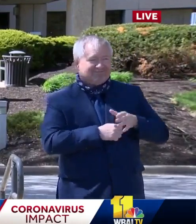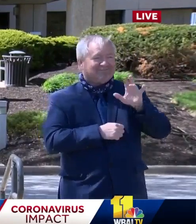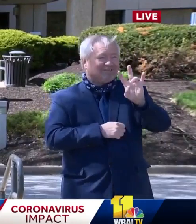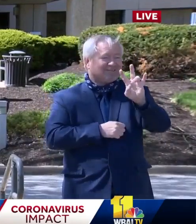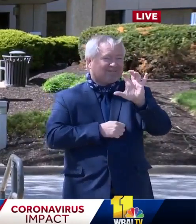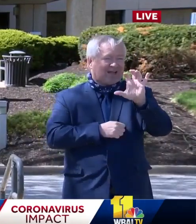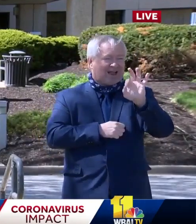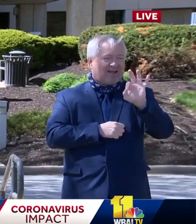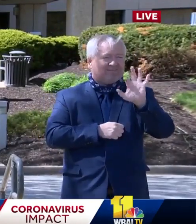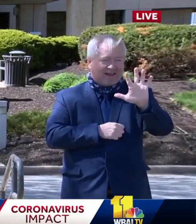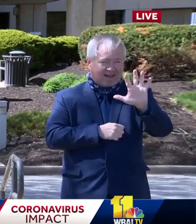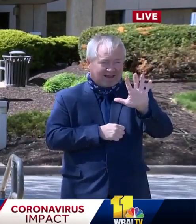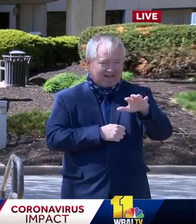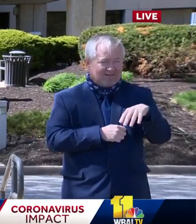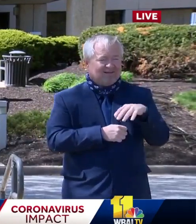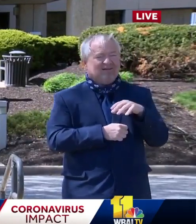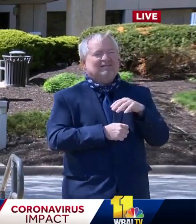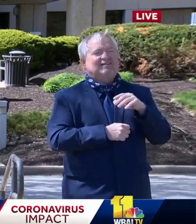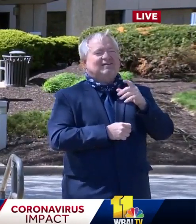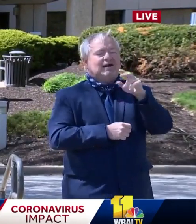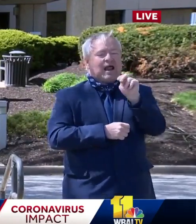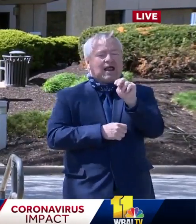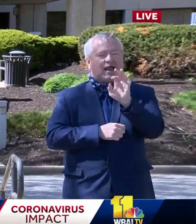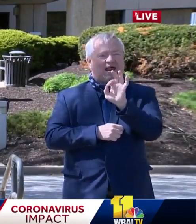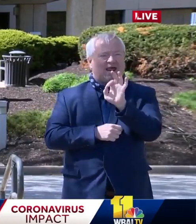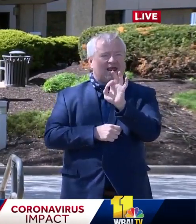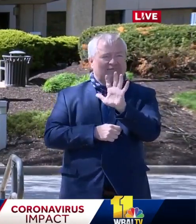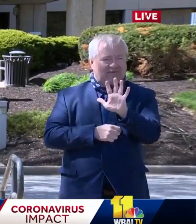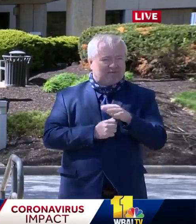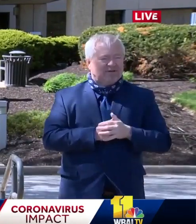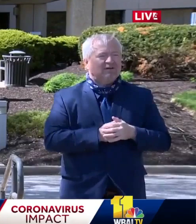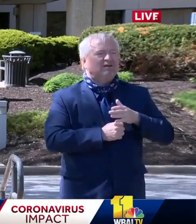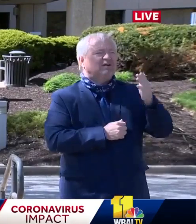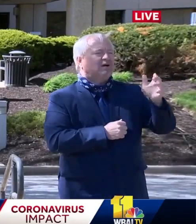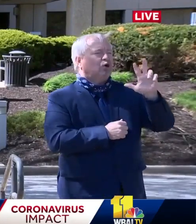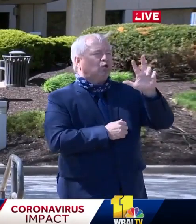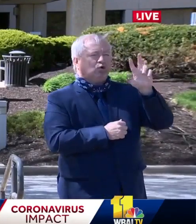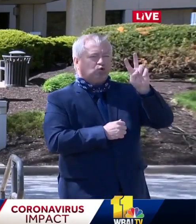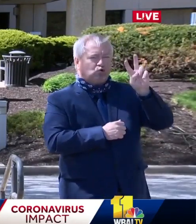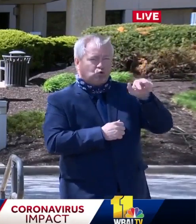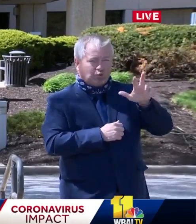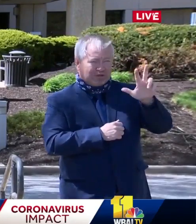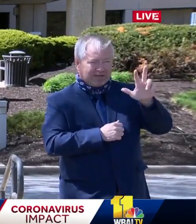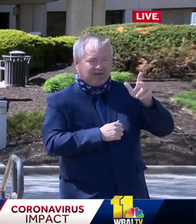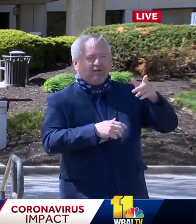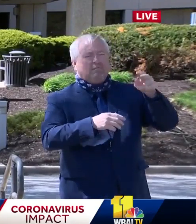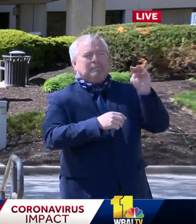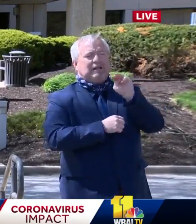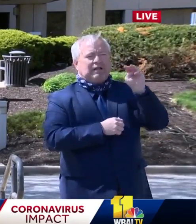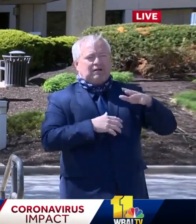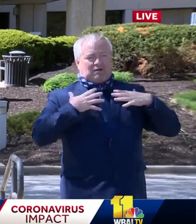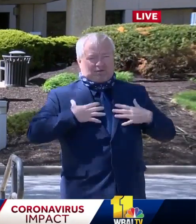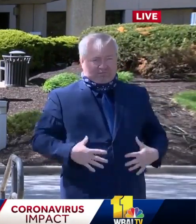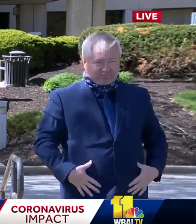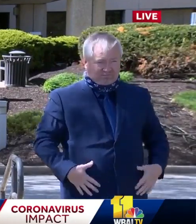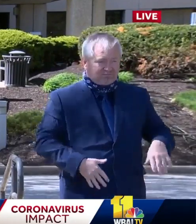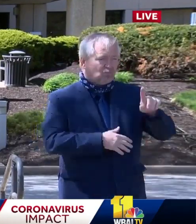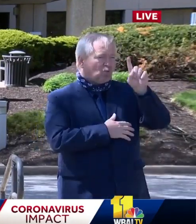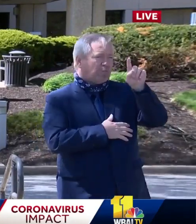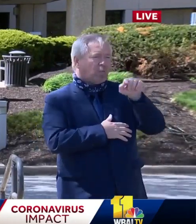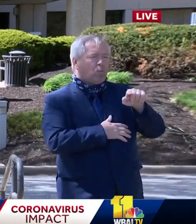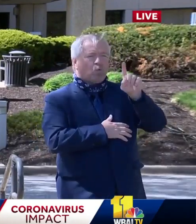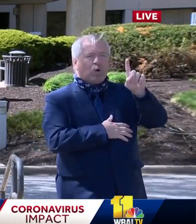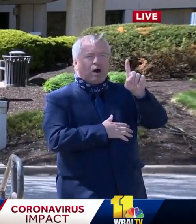2.3 million surgical gowns, 1.1 million face shields, and an additional 1,000